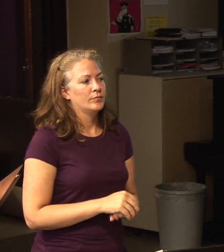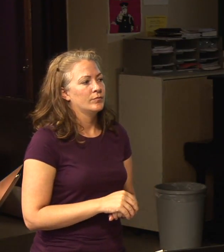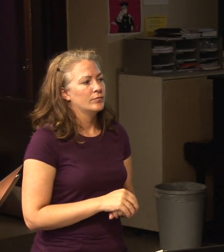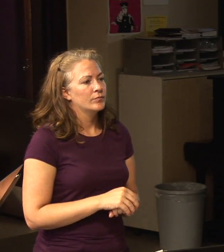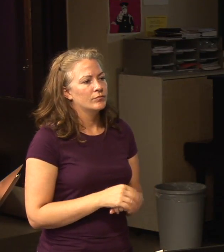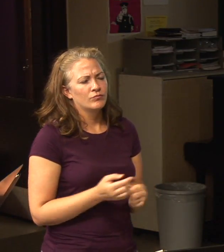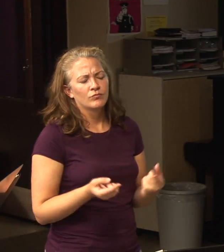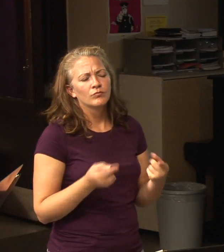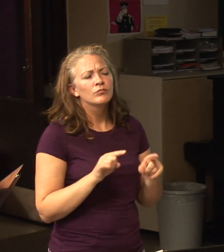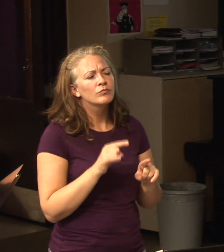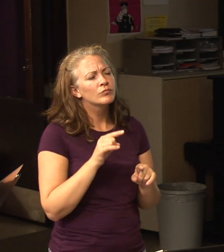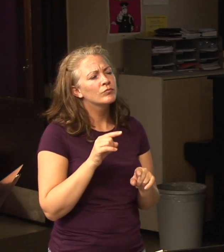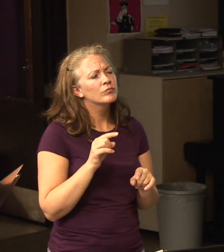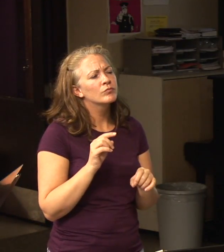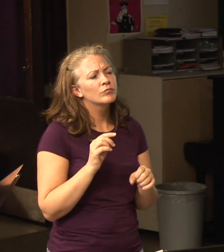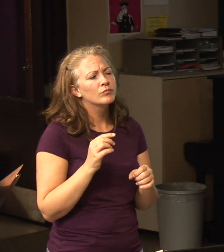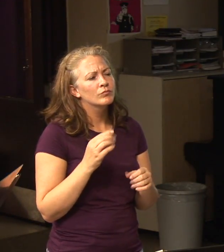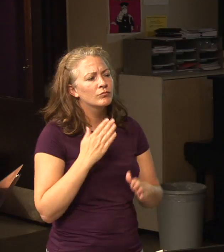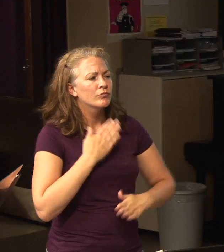Wouldn't you enjoy sarcasm?